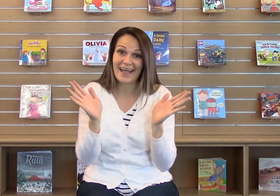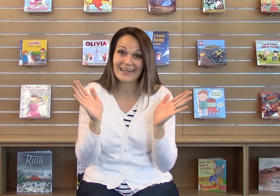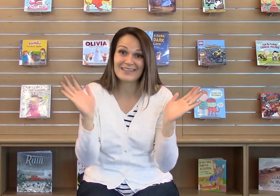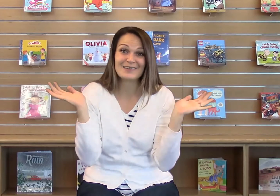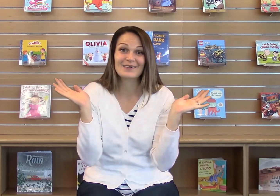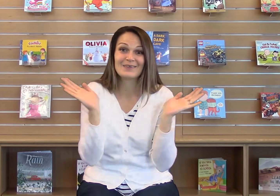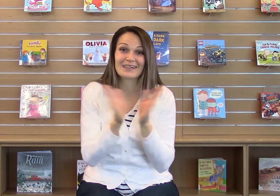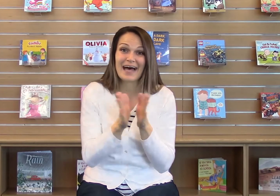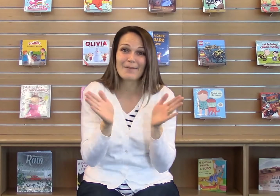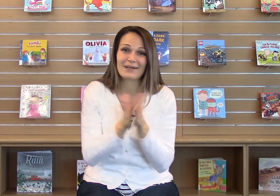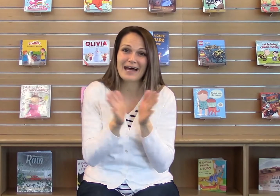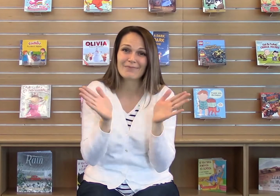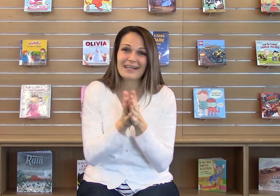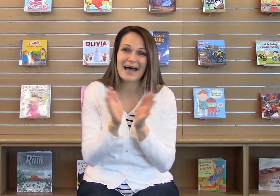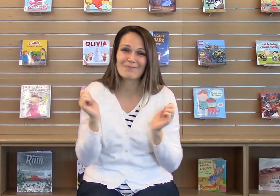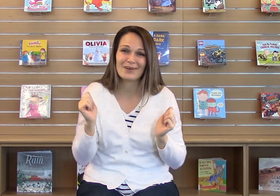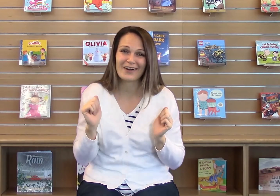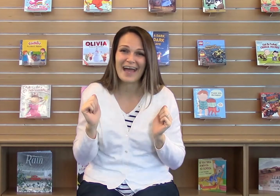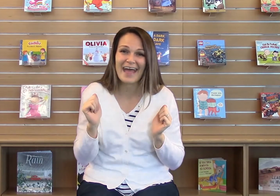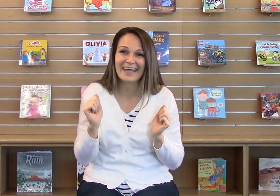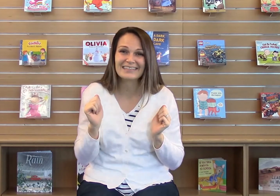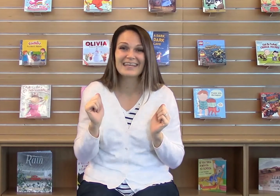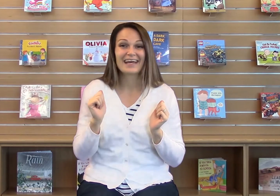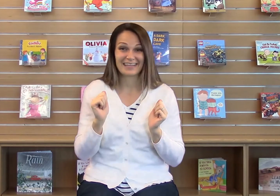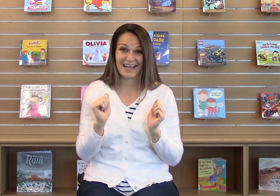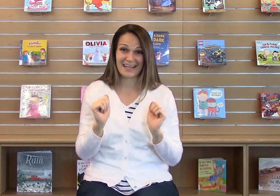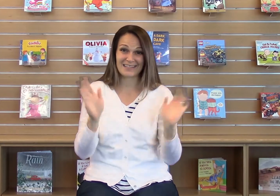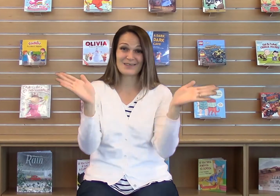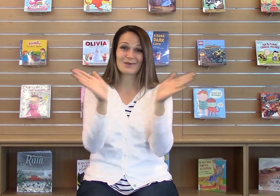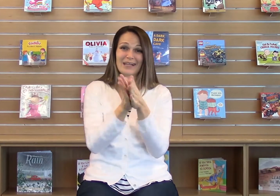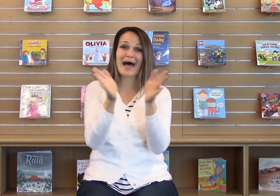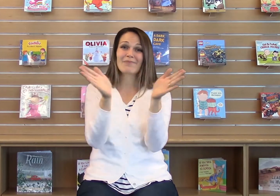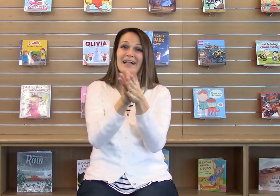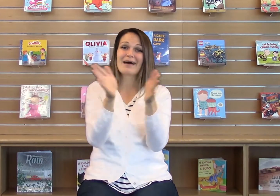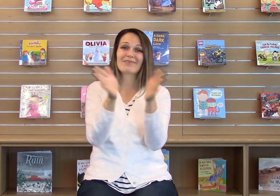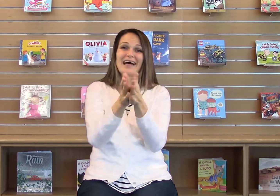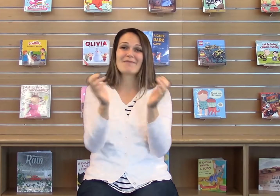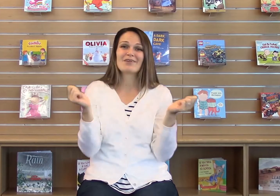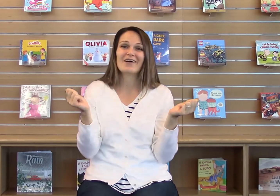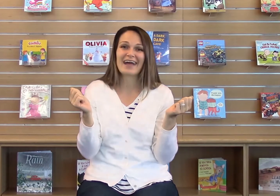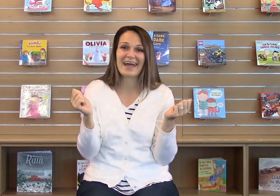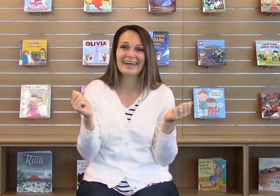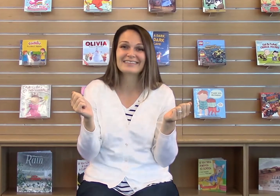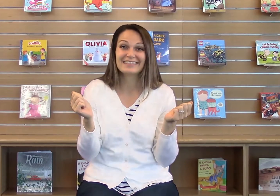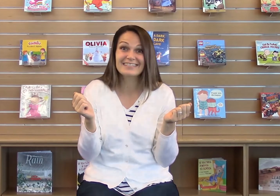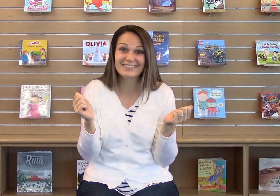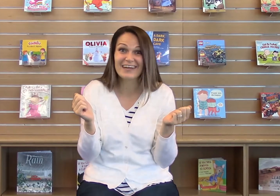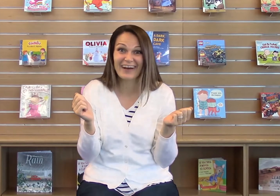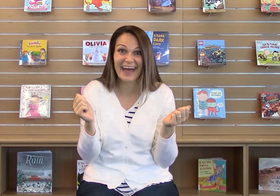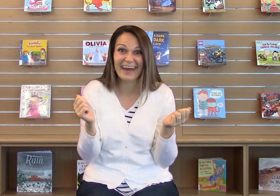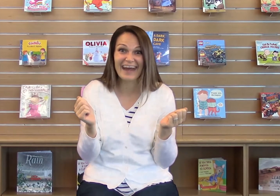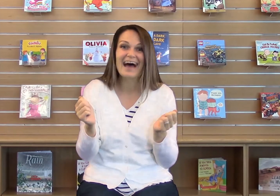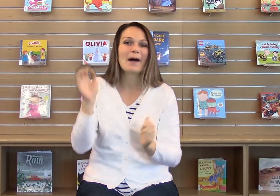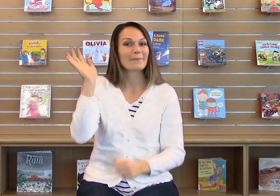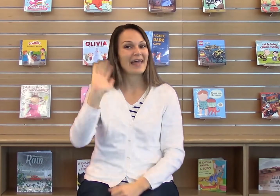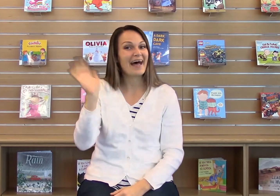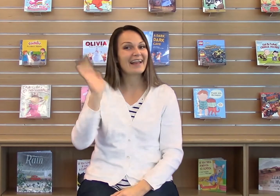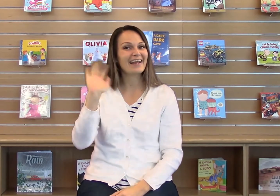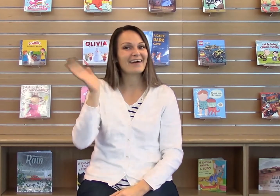you clap, clap, clap your hands? Can you clap, clap, clap your hands? Did you do it? Hello.